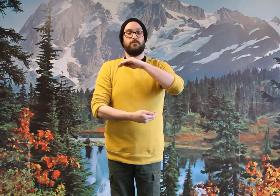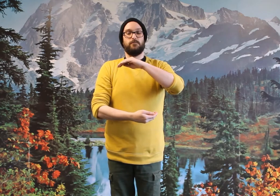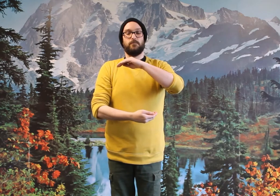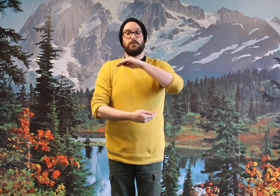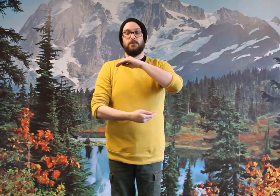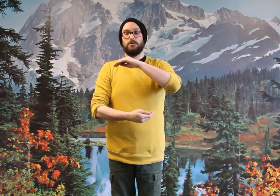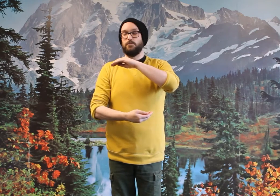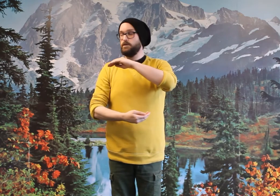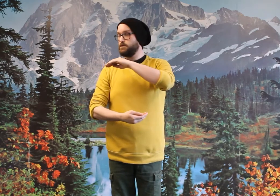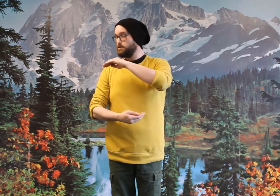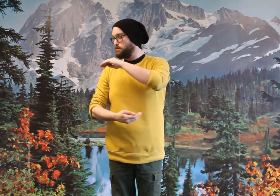Twist.